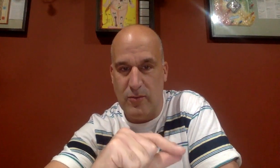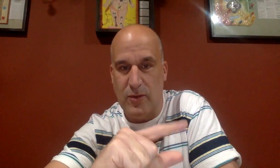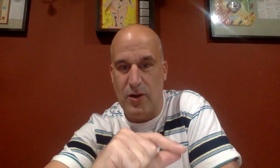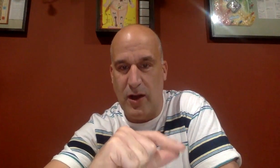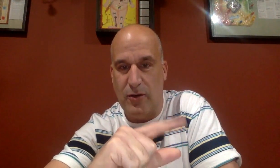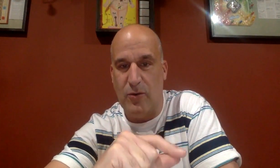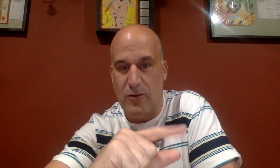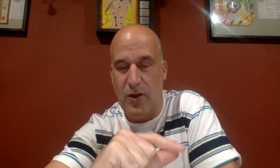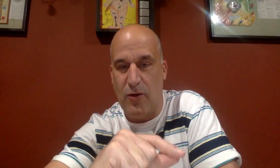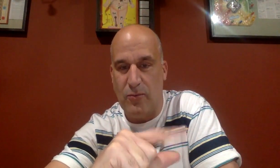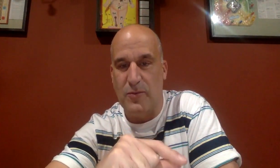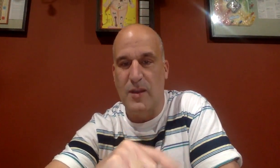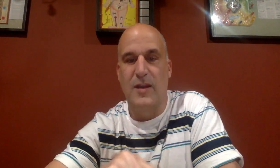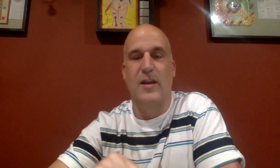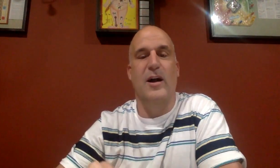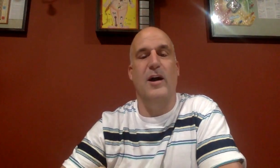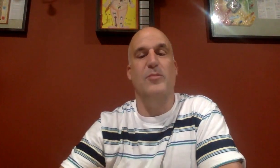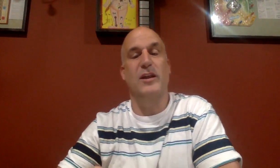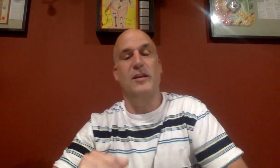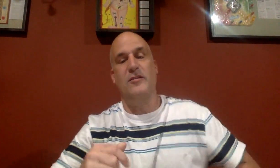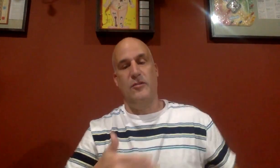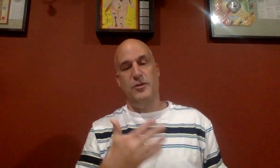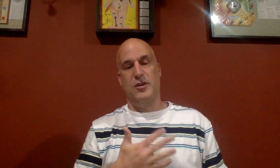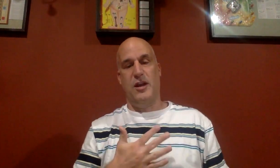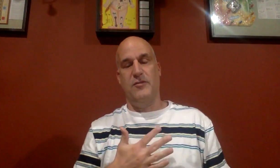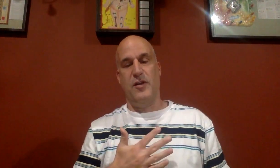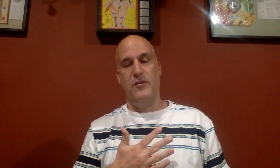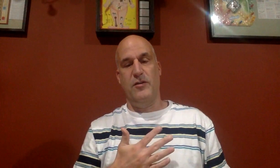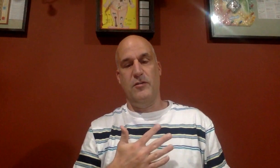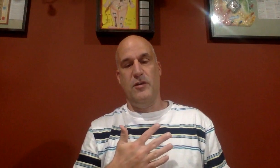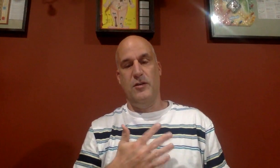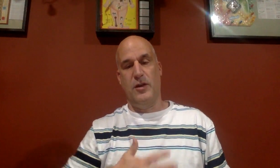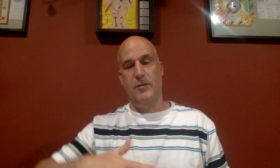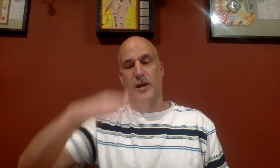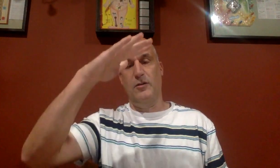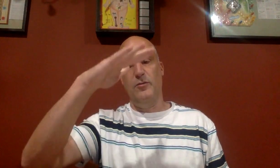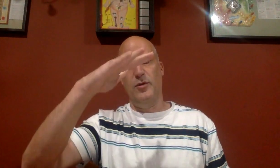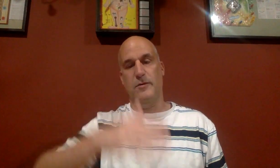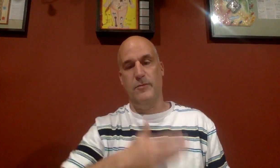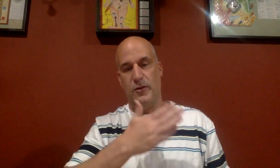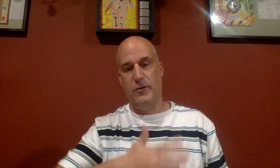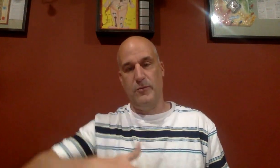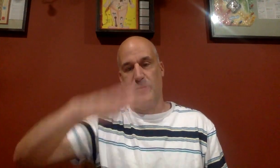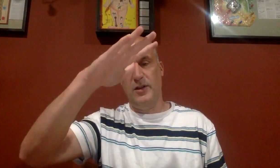you know, I don't know. Please, you put your hand in front of you and you kind of make a loop. So please,